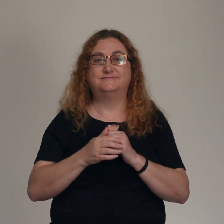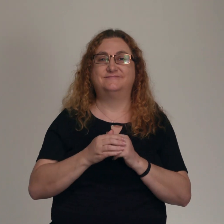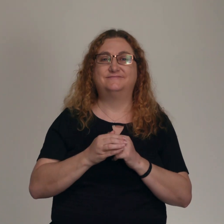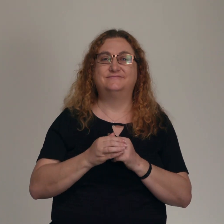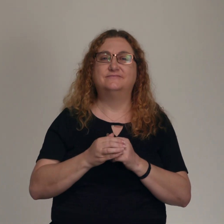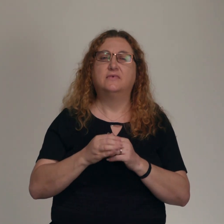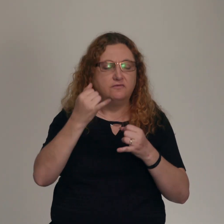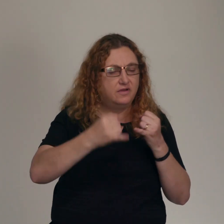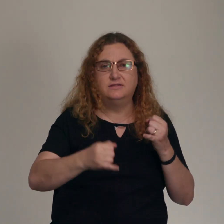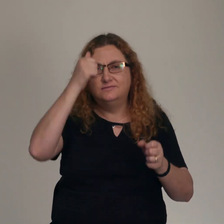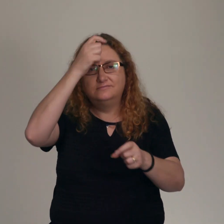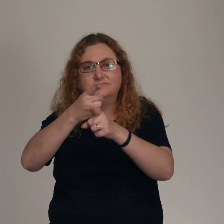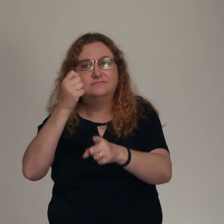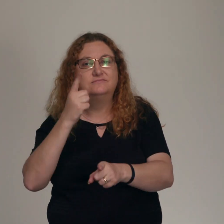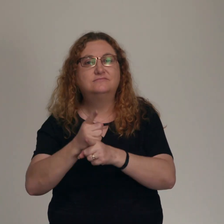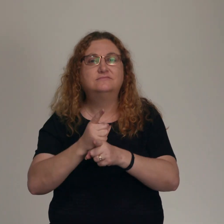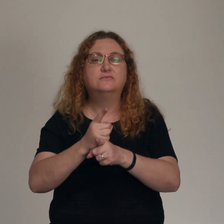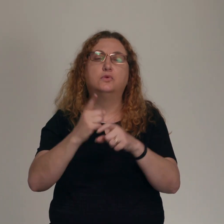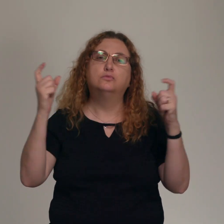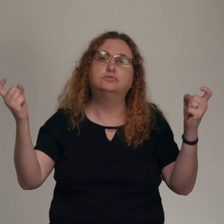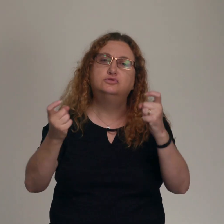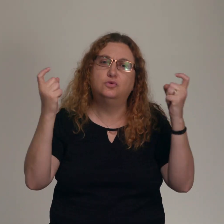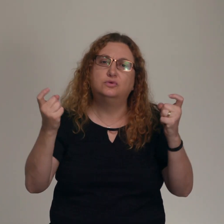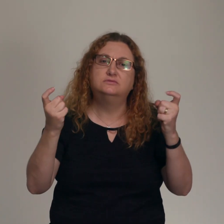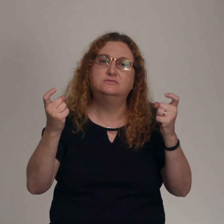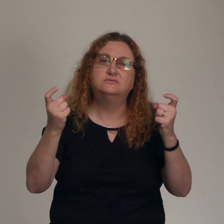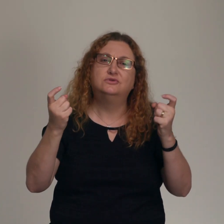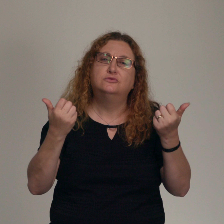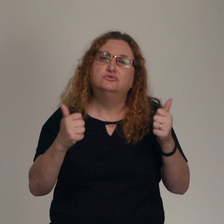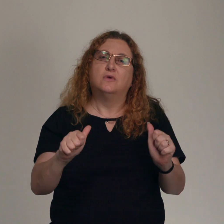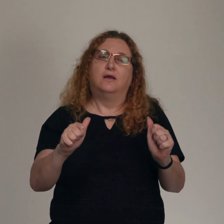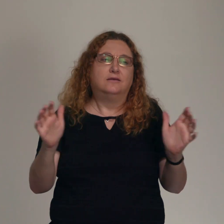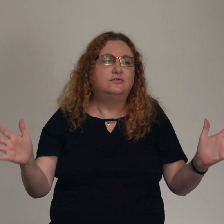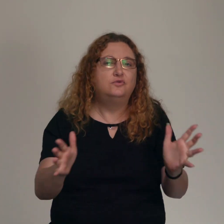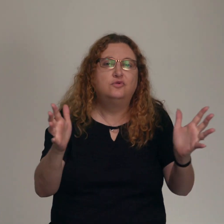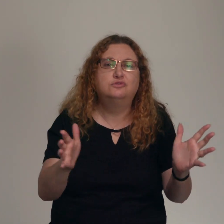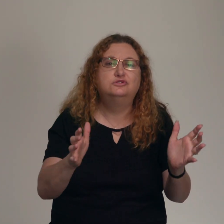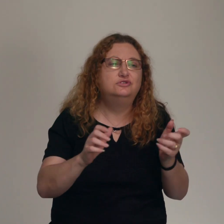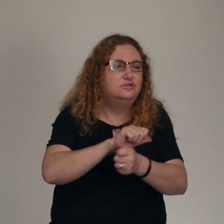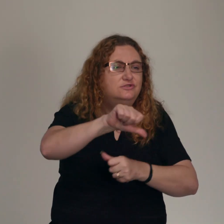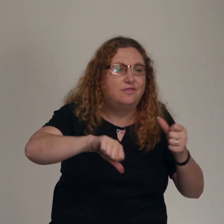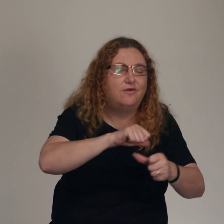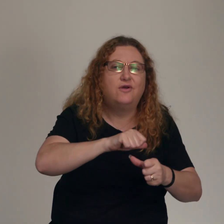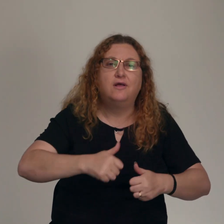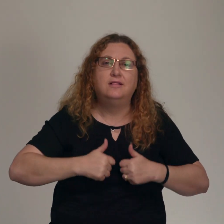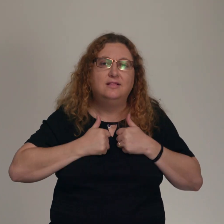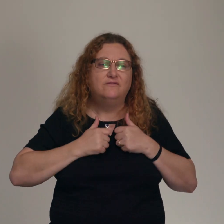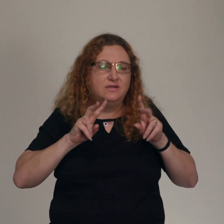sisters rejoice strive for full restoration encourage one another be of one mind live in peace and the God of love and